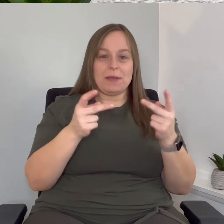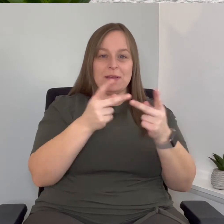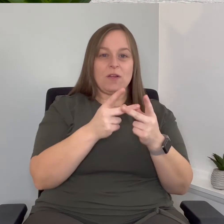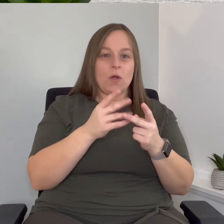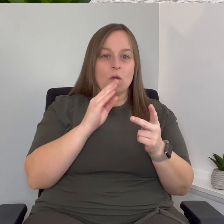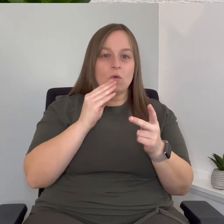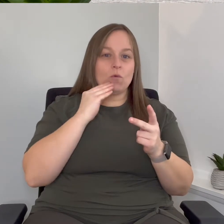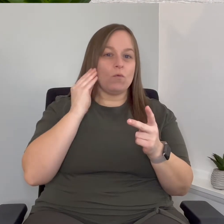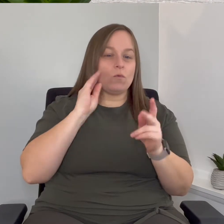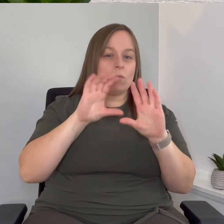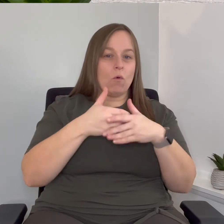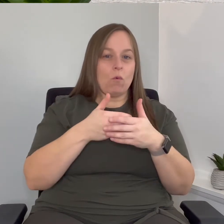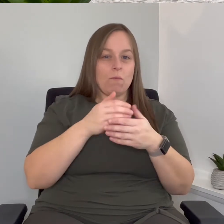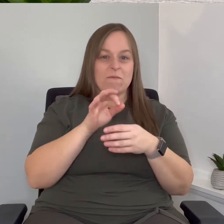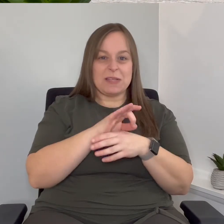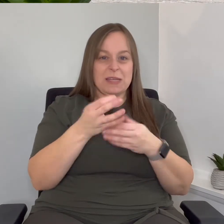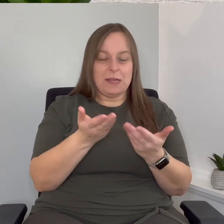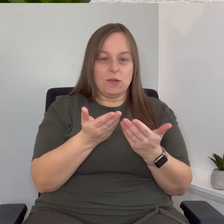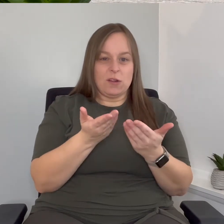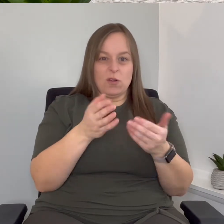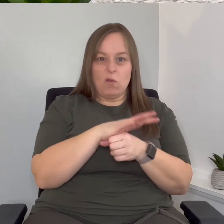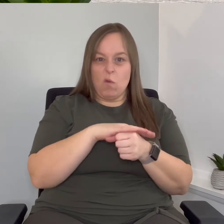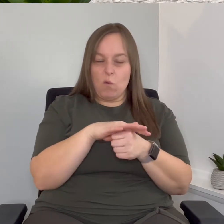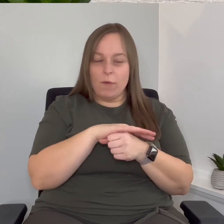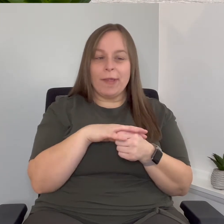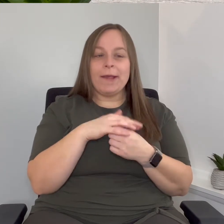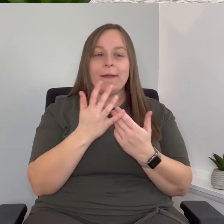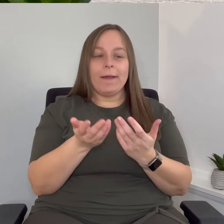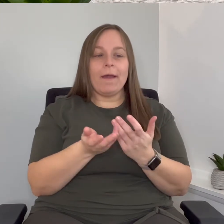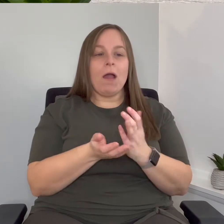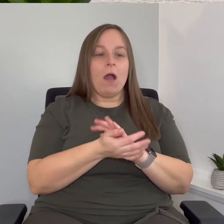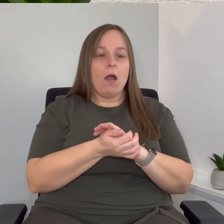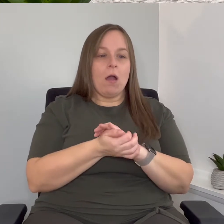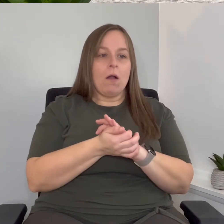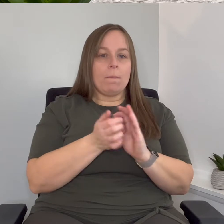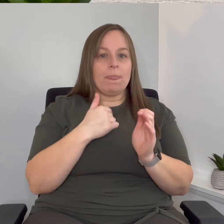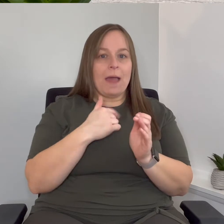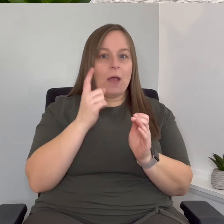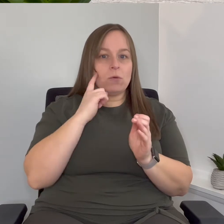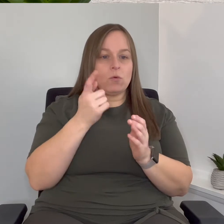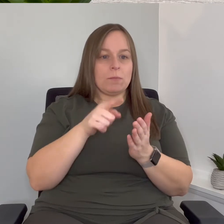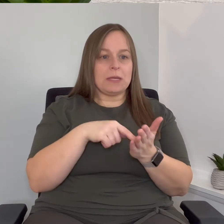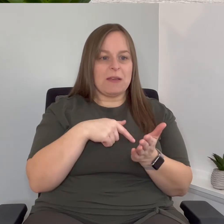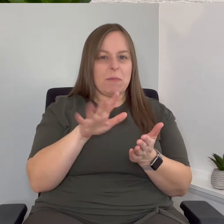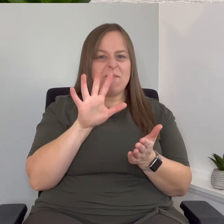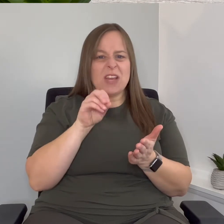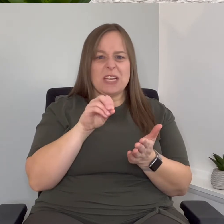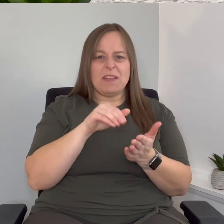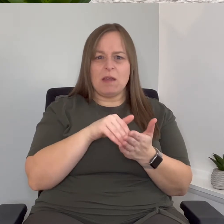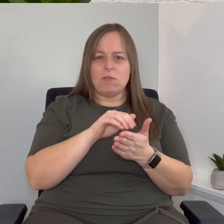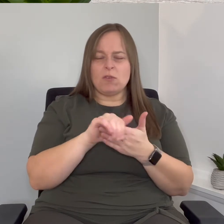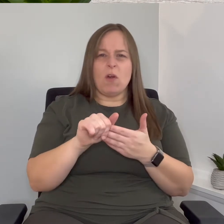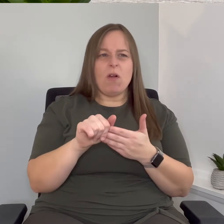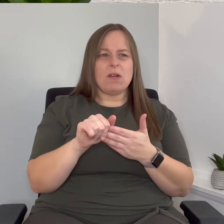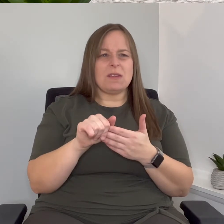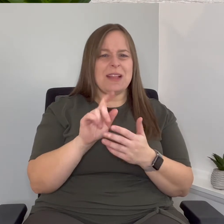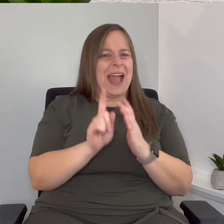of a group home facility here locally I was going to be compensated fifty thousand dollars it's actually hourly